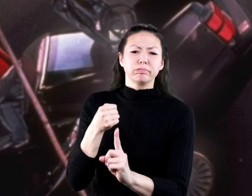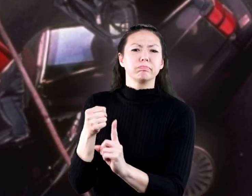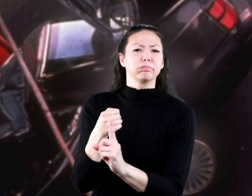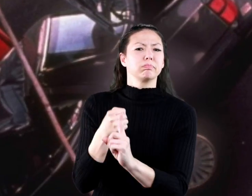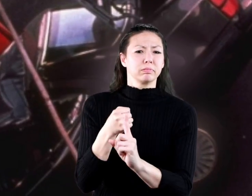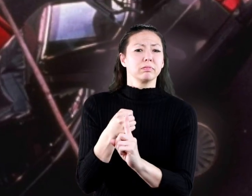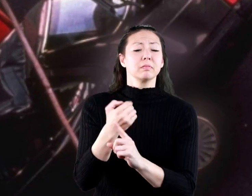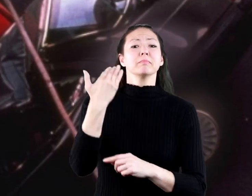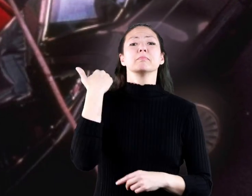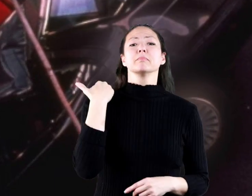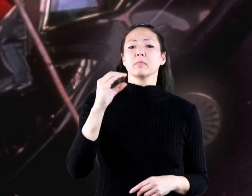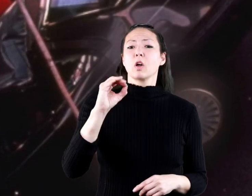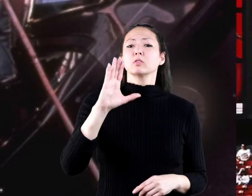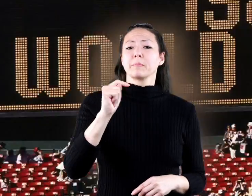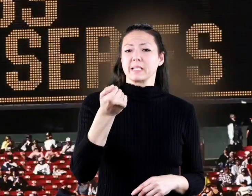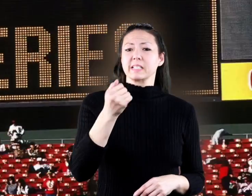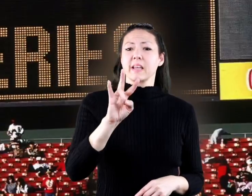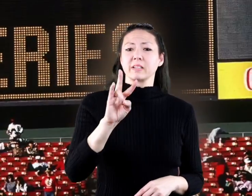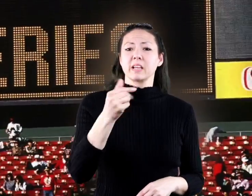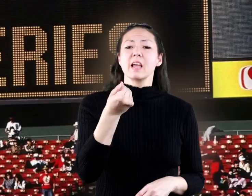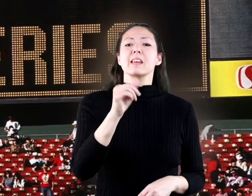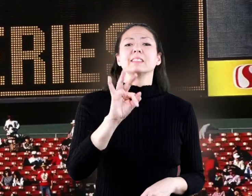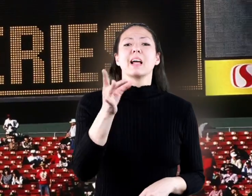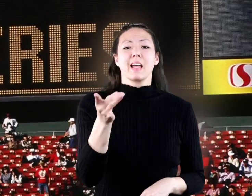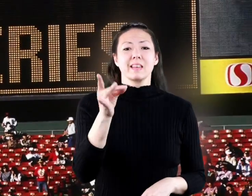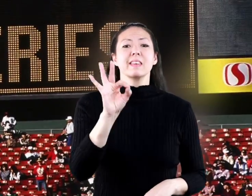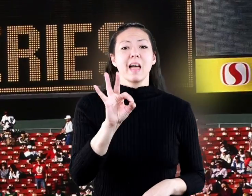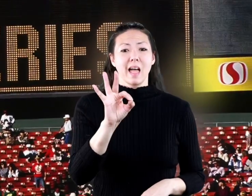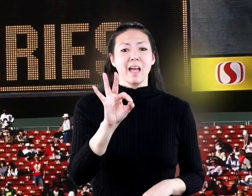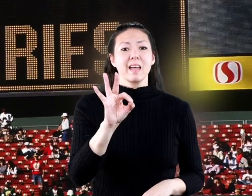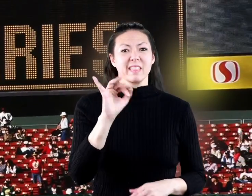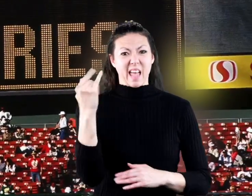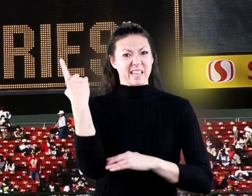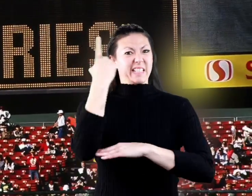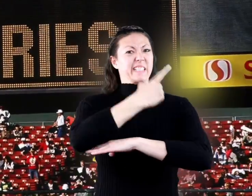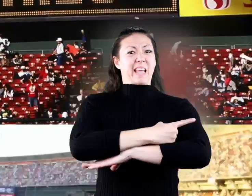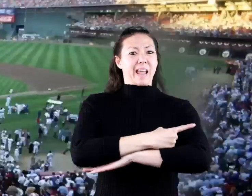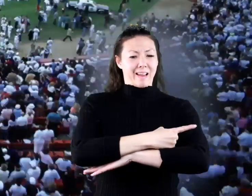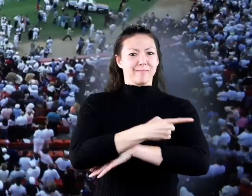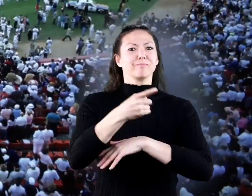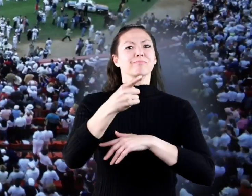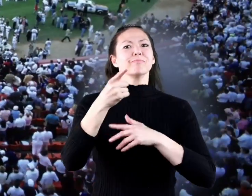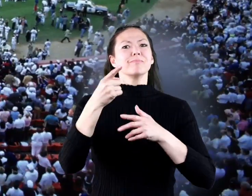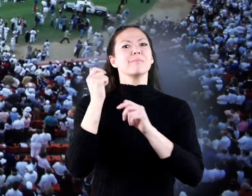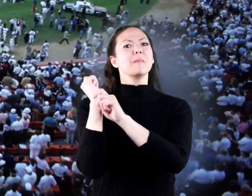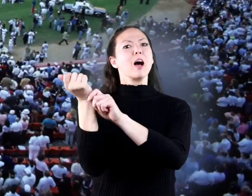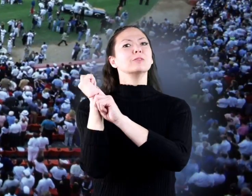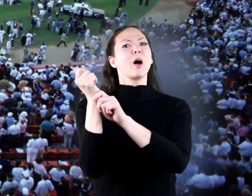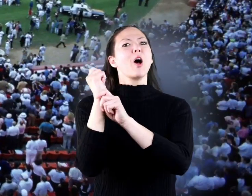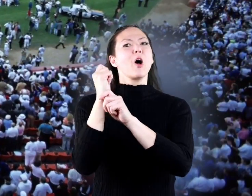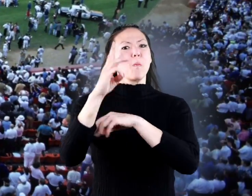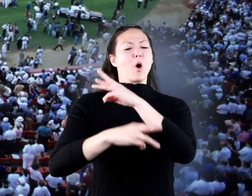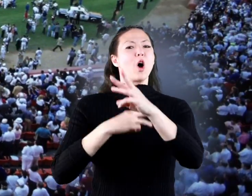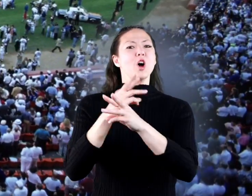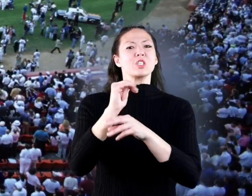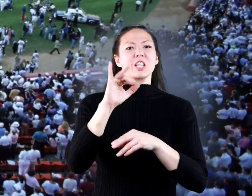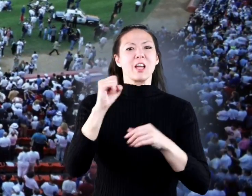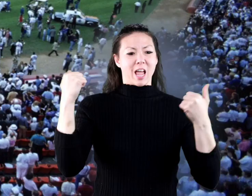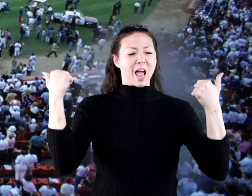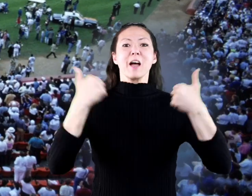roads and expressways. You see, on that day, October 17, 1989, Game 3 of the World Series was